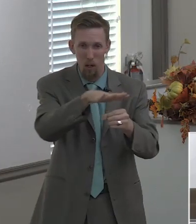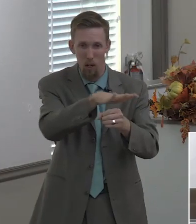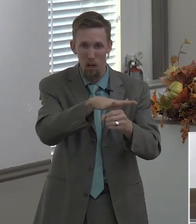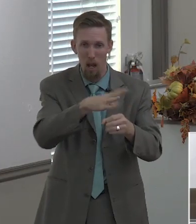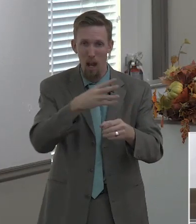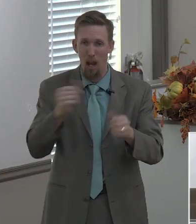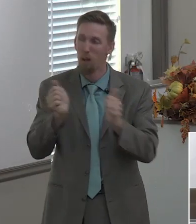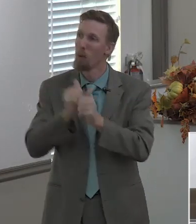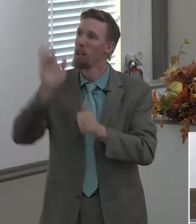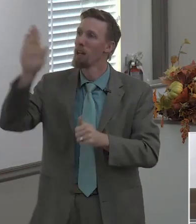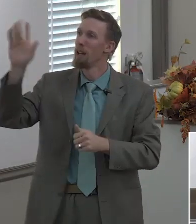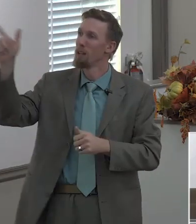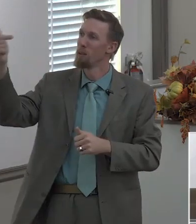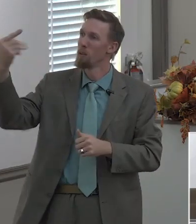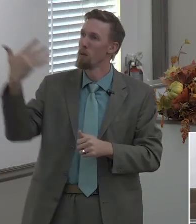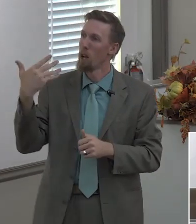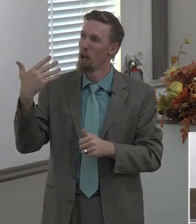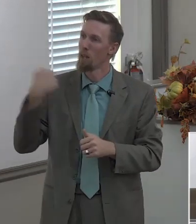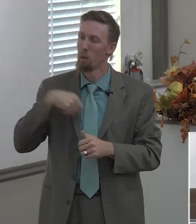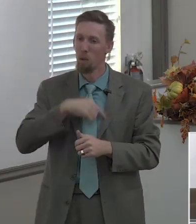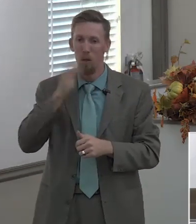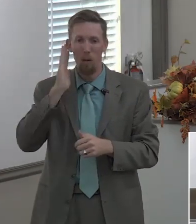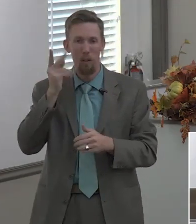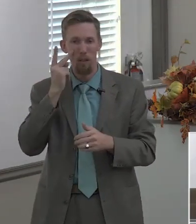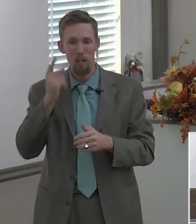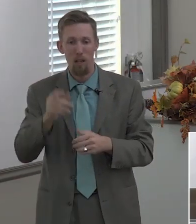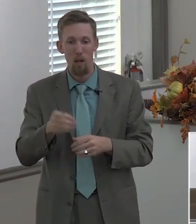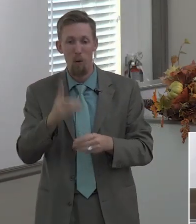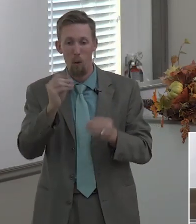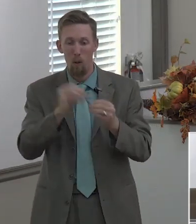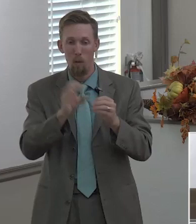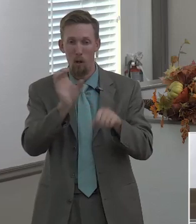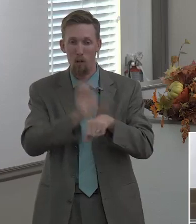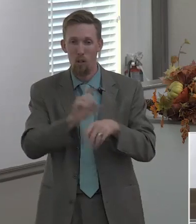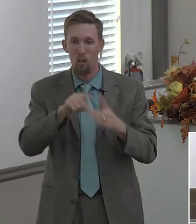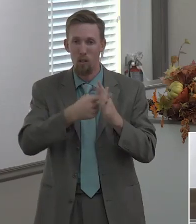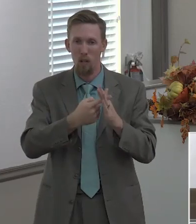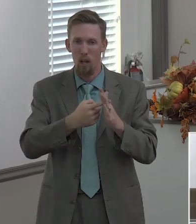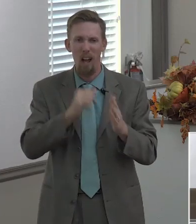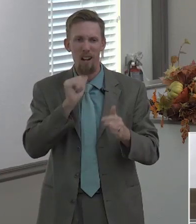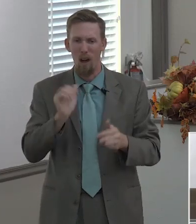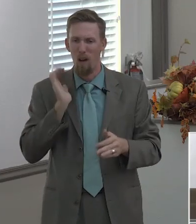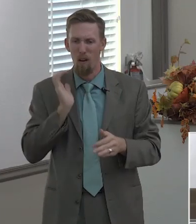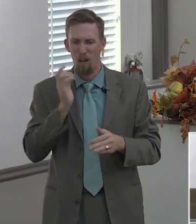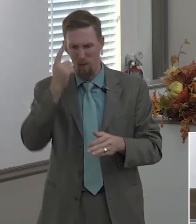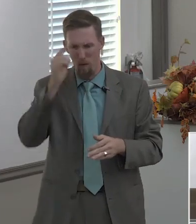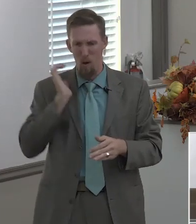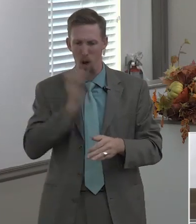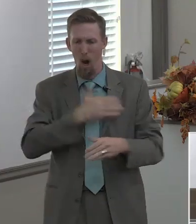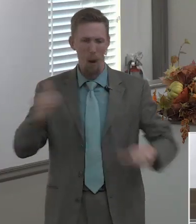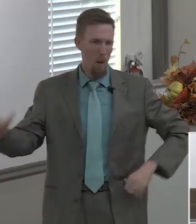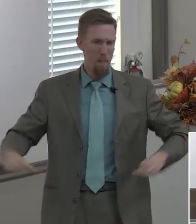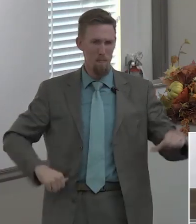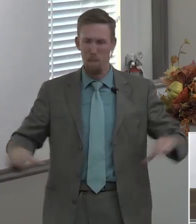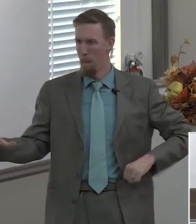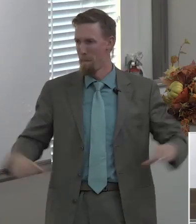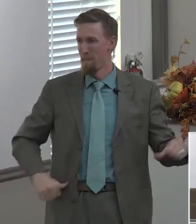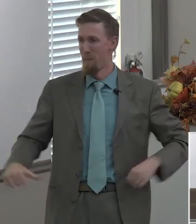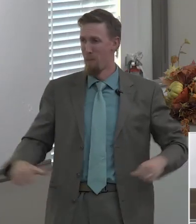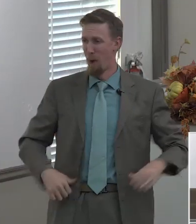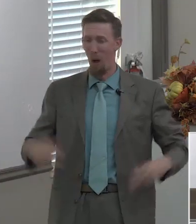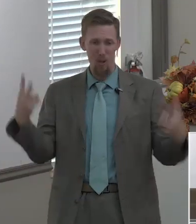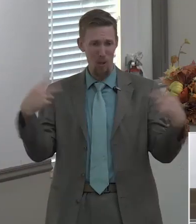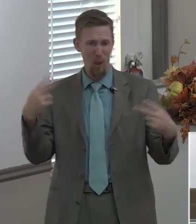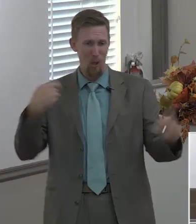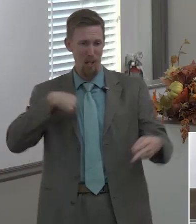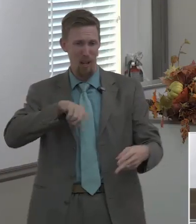and by the grace of god we'll see another church planted not so we can beat our chest and say